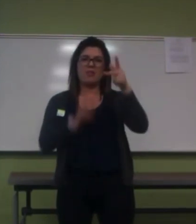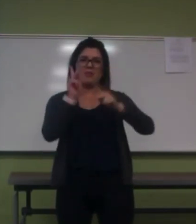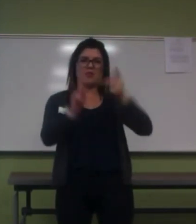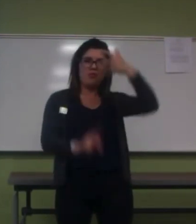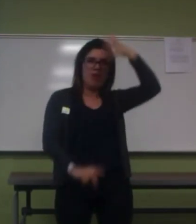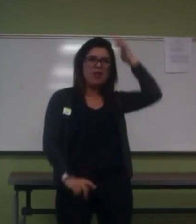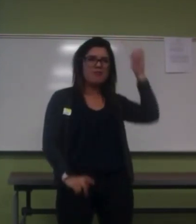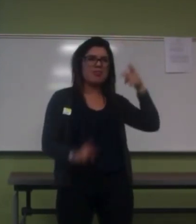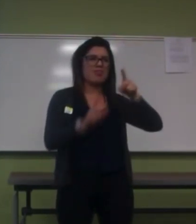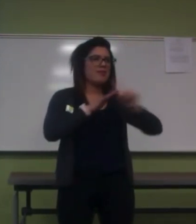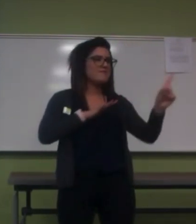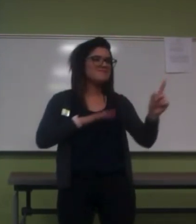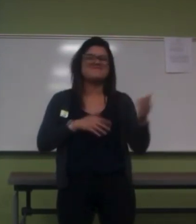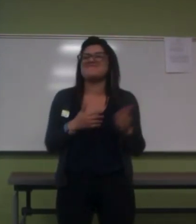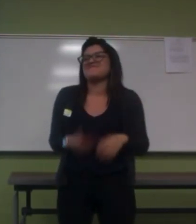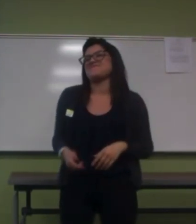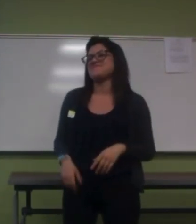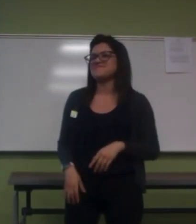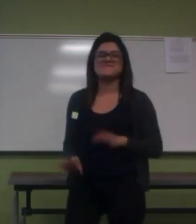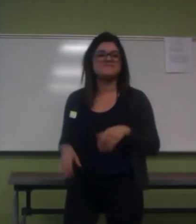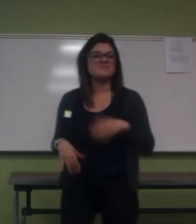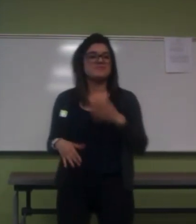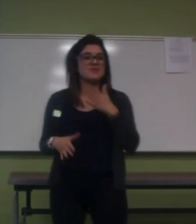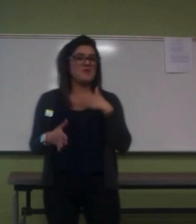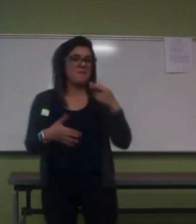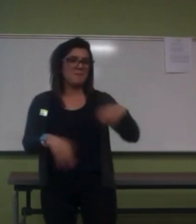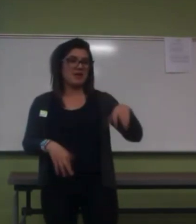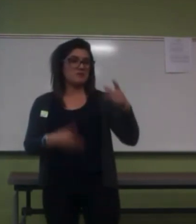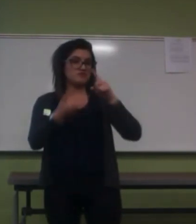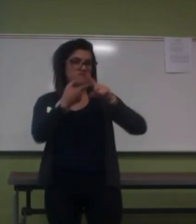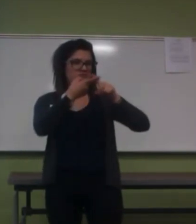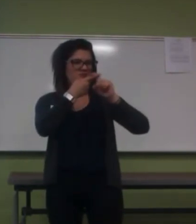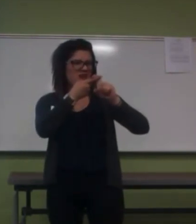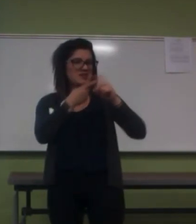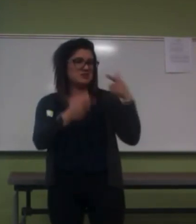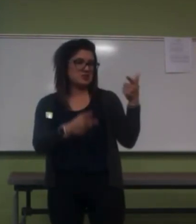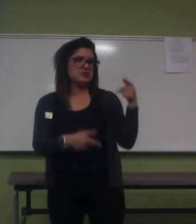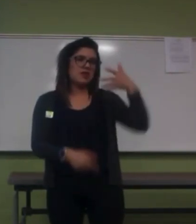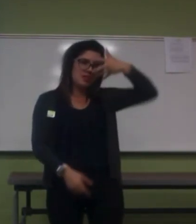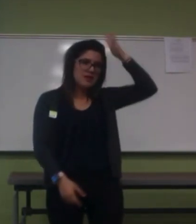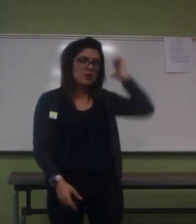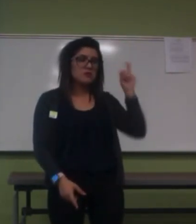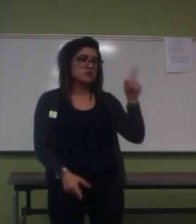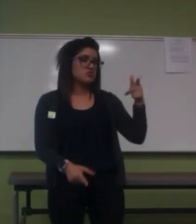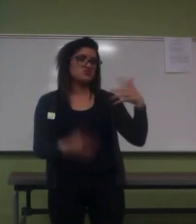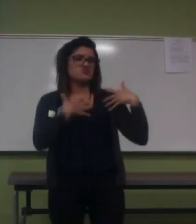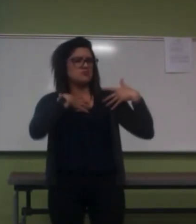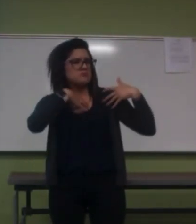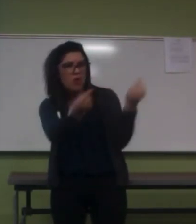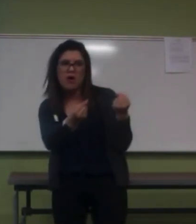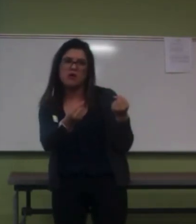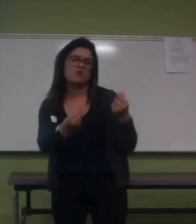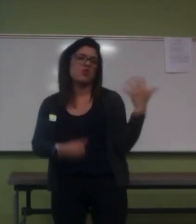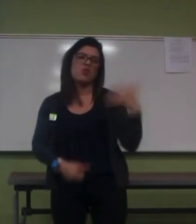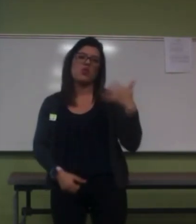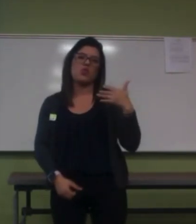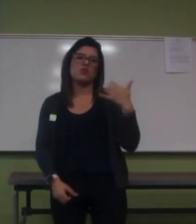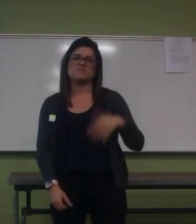Well, I, one of my really good friends is Leo, and I know that she's one of the strongest people that I know.